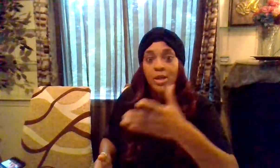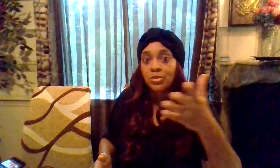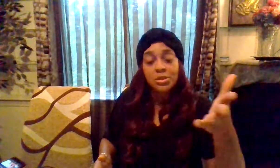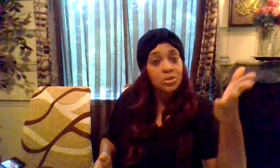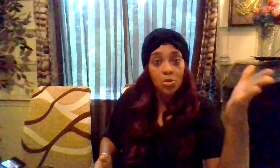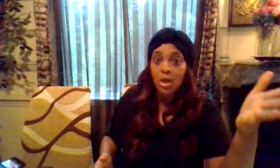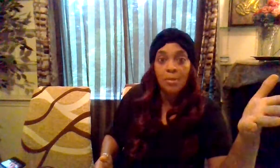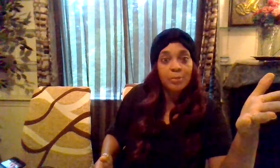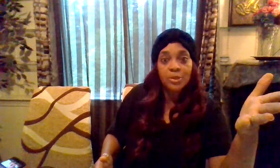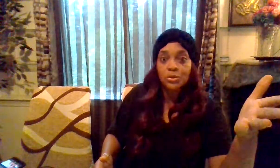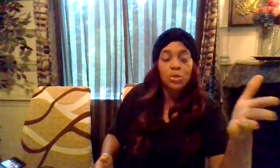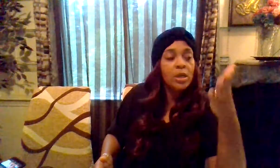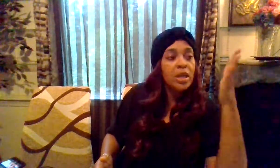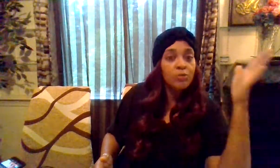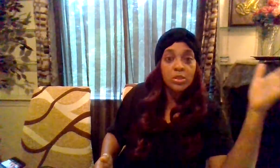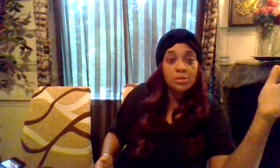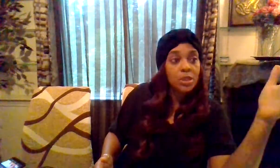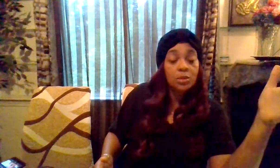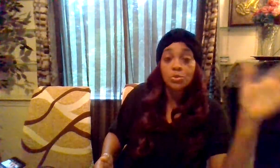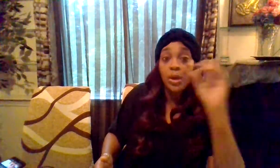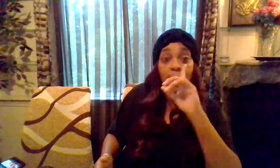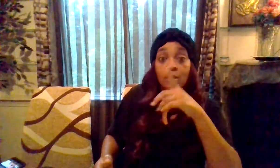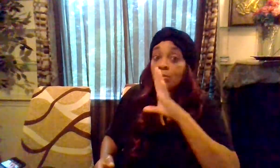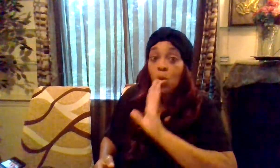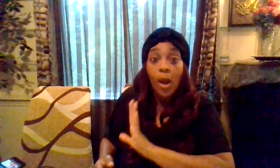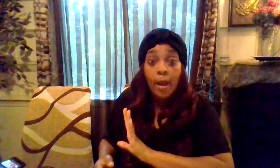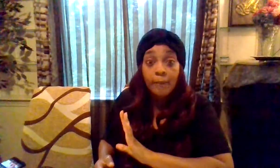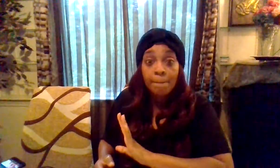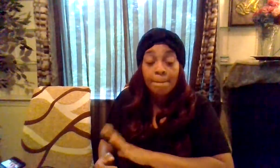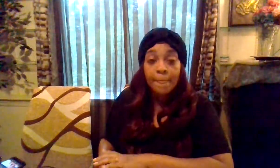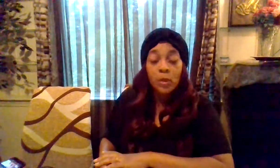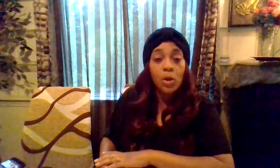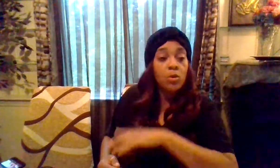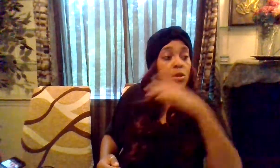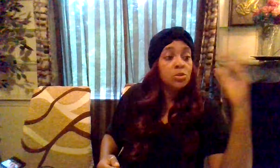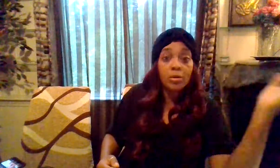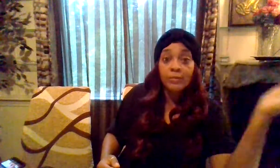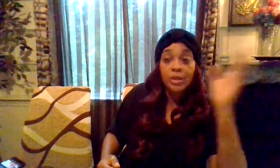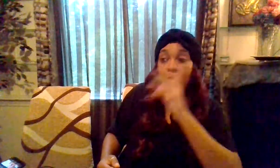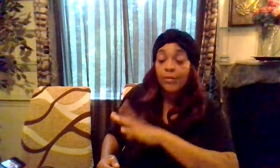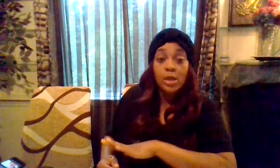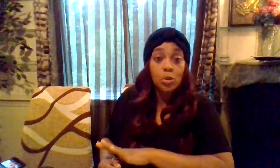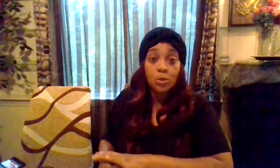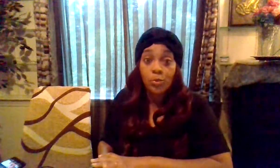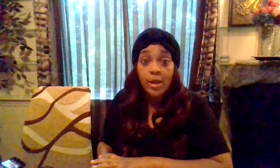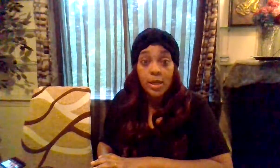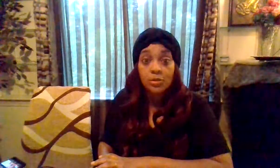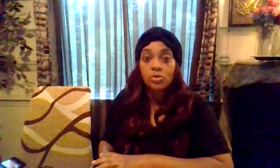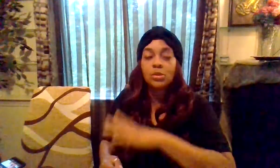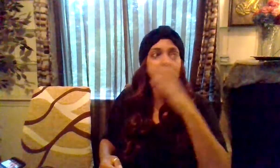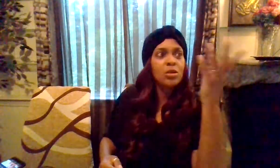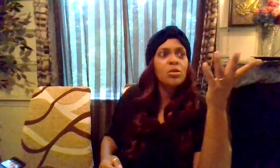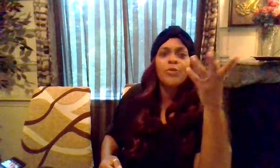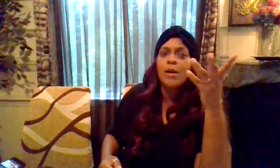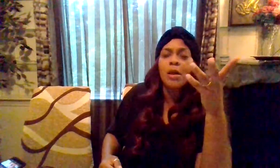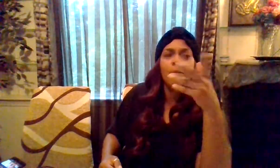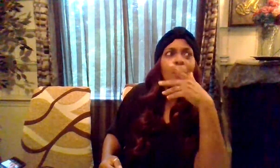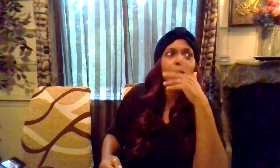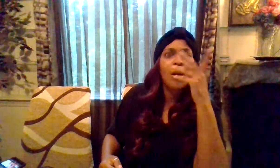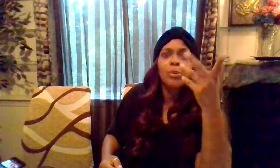tragedy is going to come up into it if we keep telling you hey be quiet you know don't let the left hand know what the right hand doing because i know if i i remember i